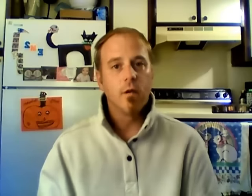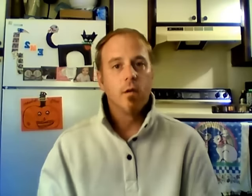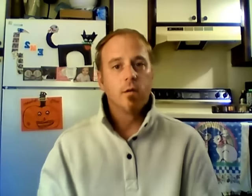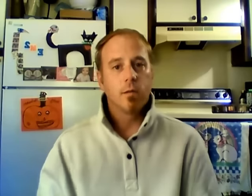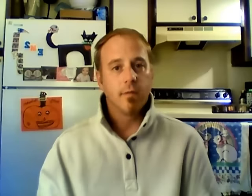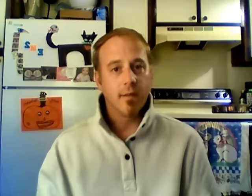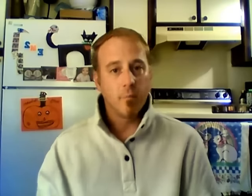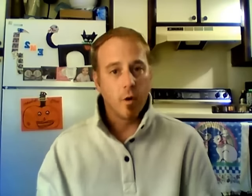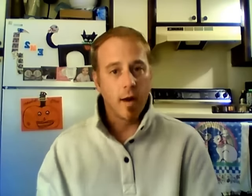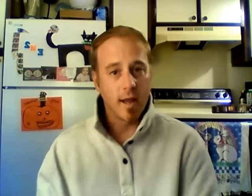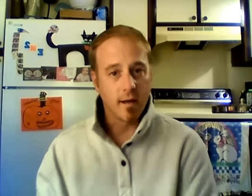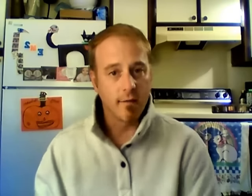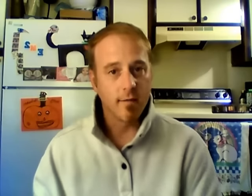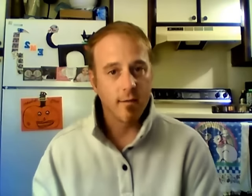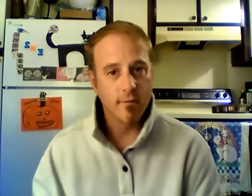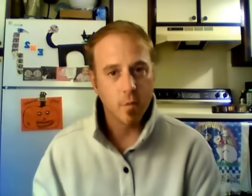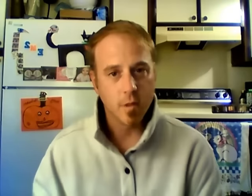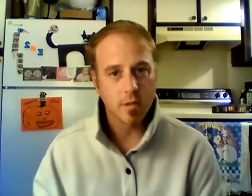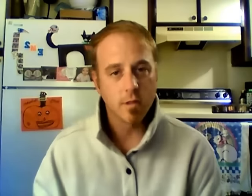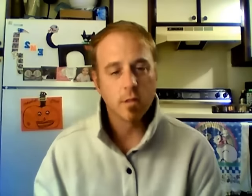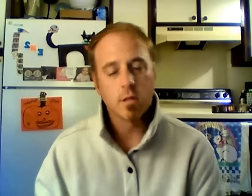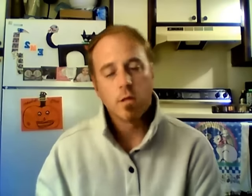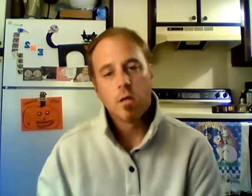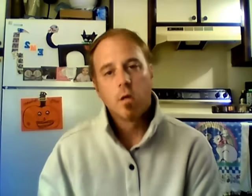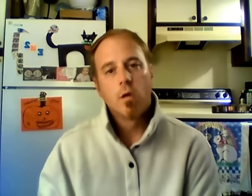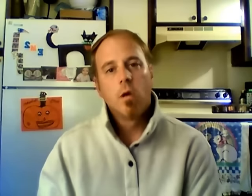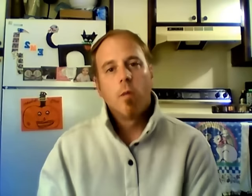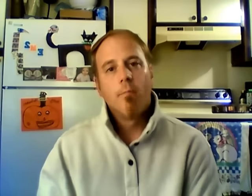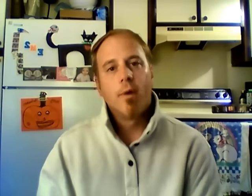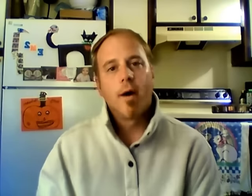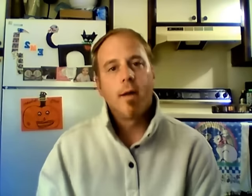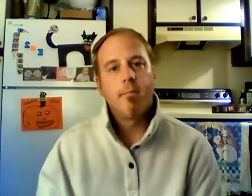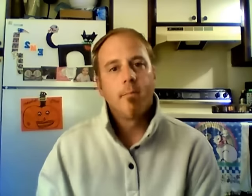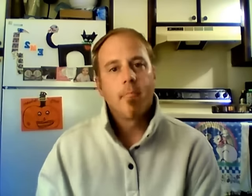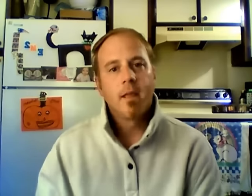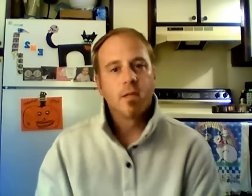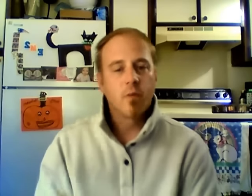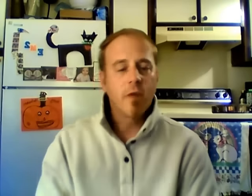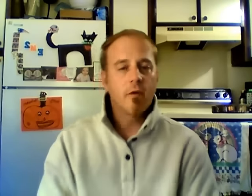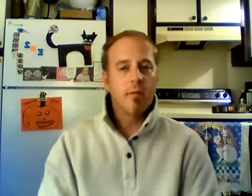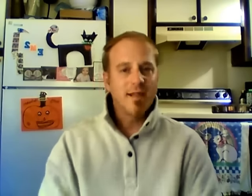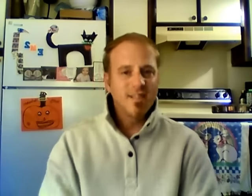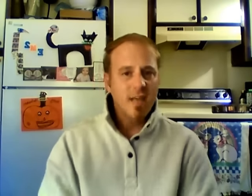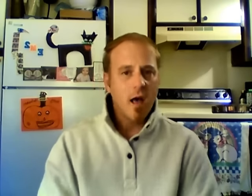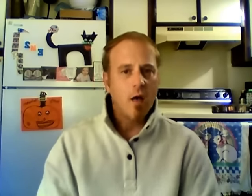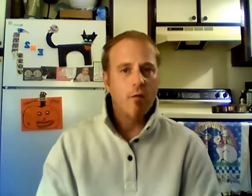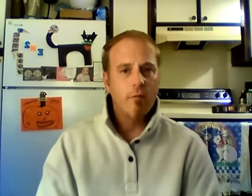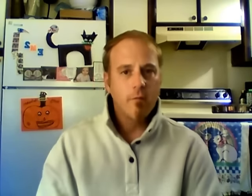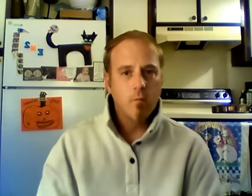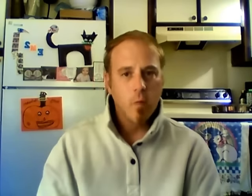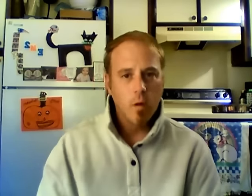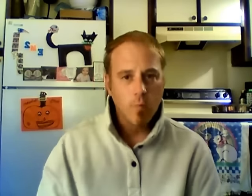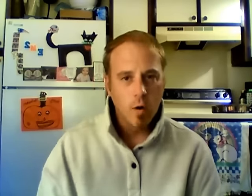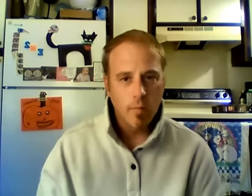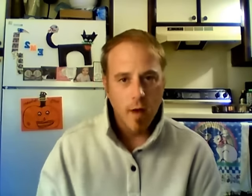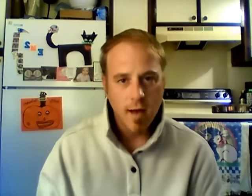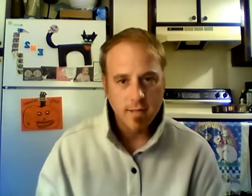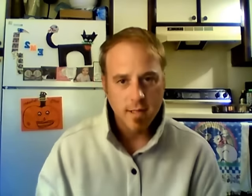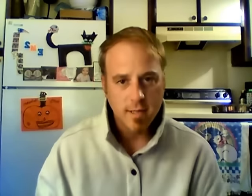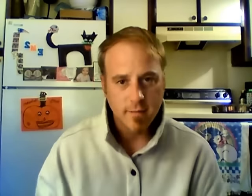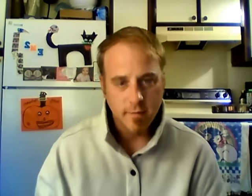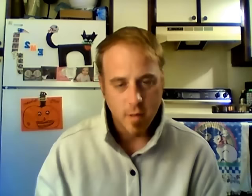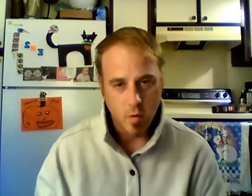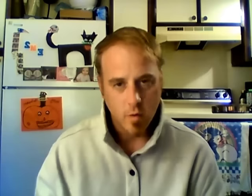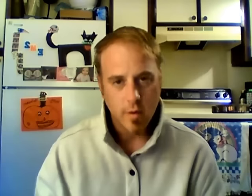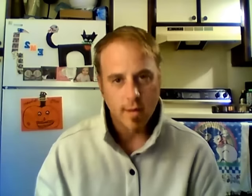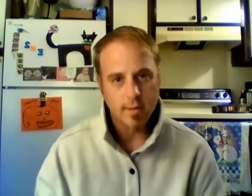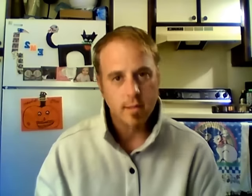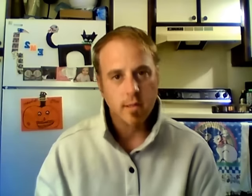some of the more negative influences. But his brother and myself were more positively oriented